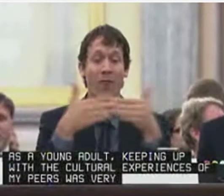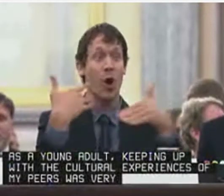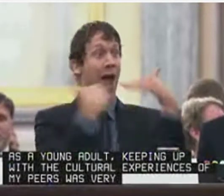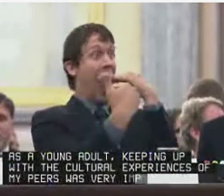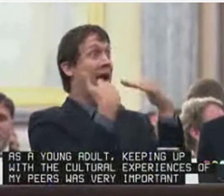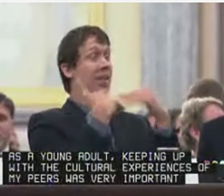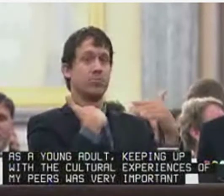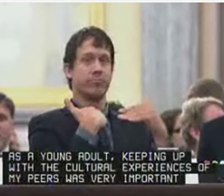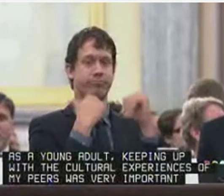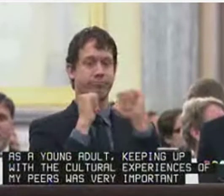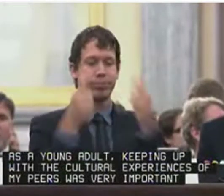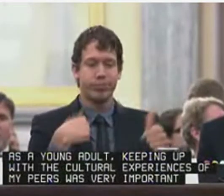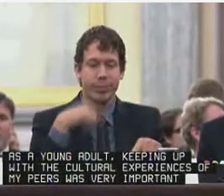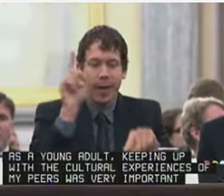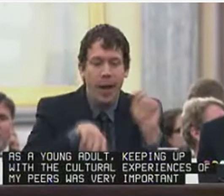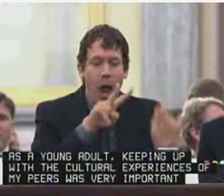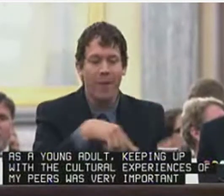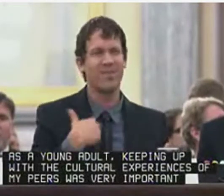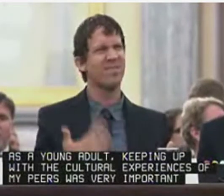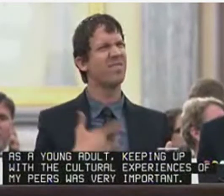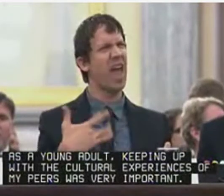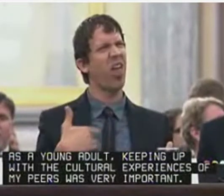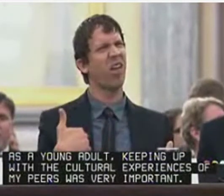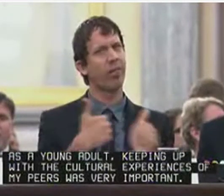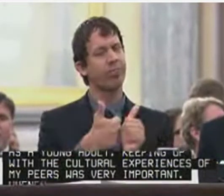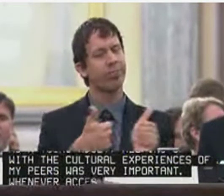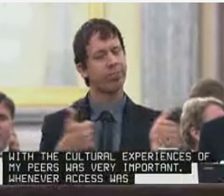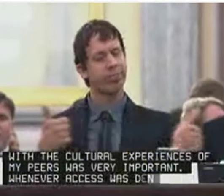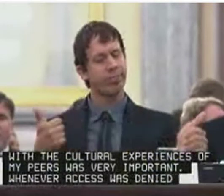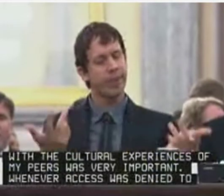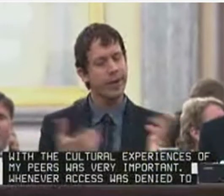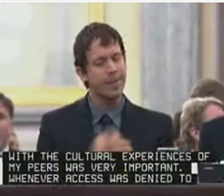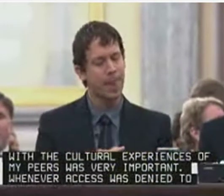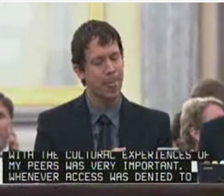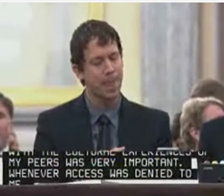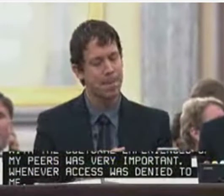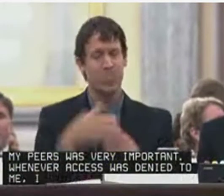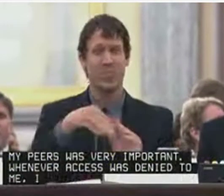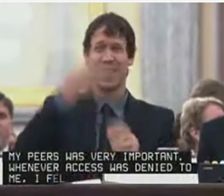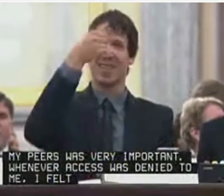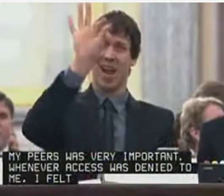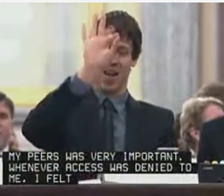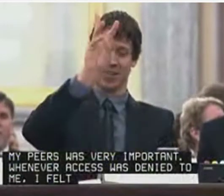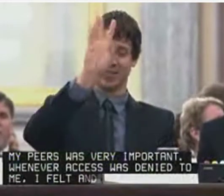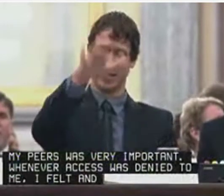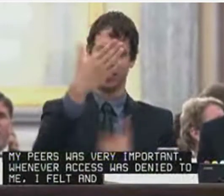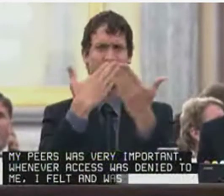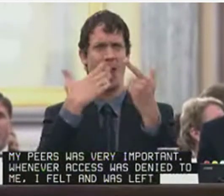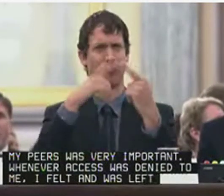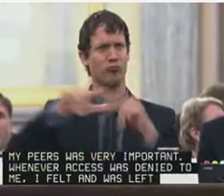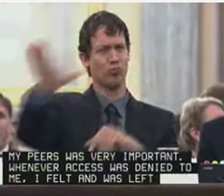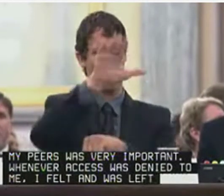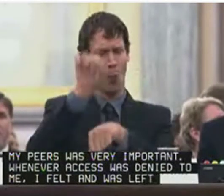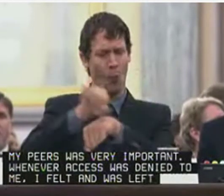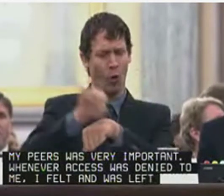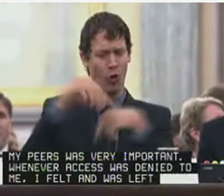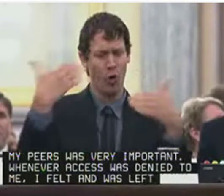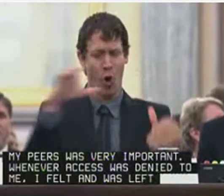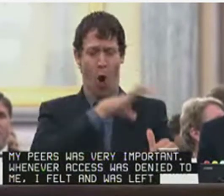Whenever access was denied to me, I felt and was left behind. In 1996, thanks to your